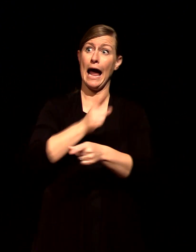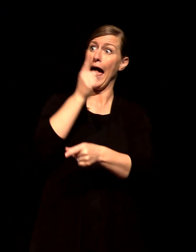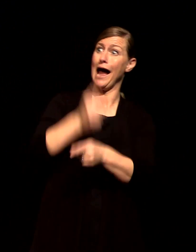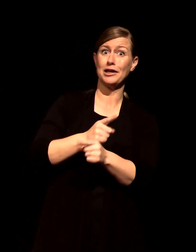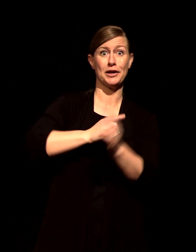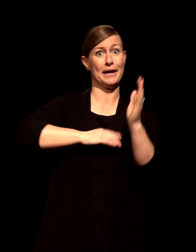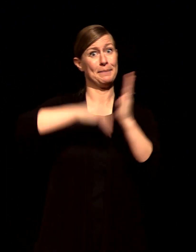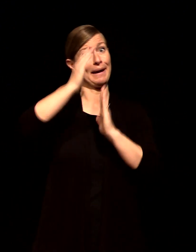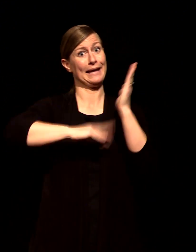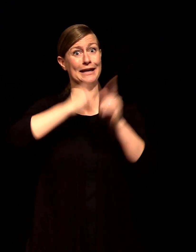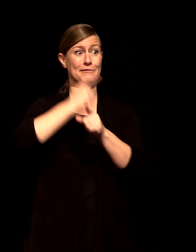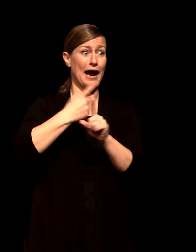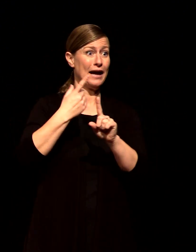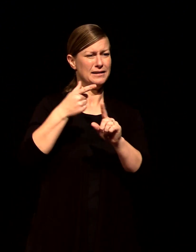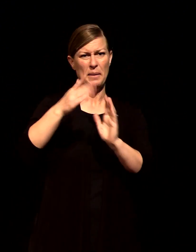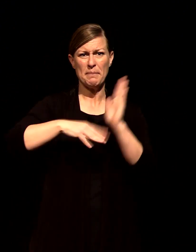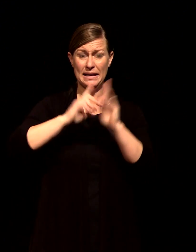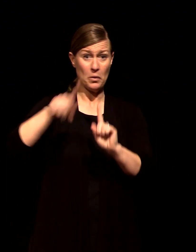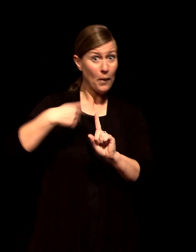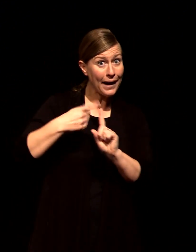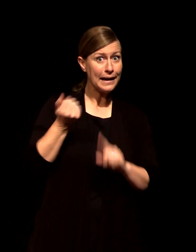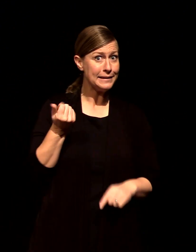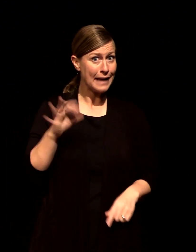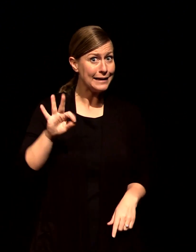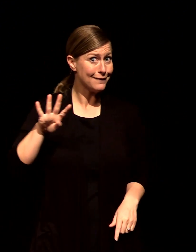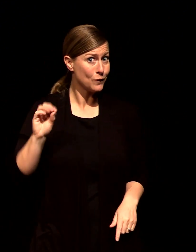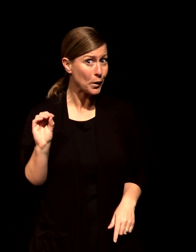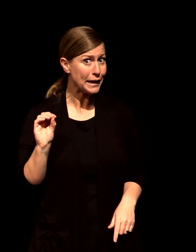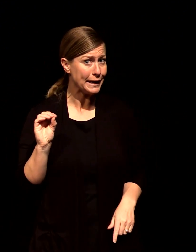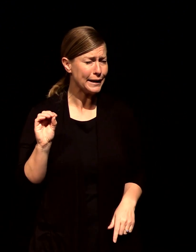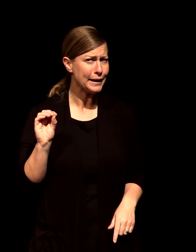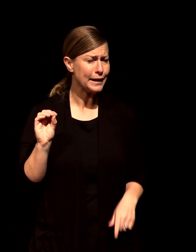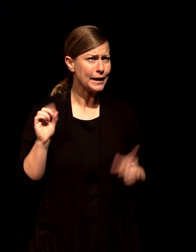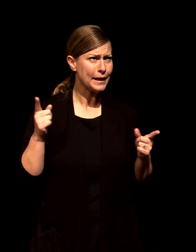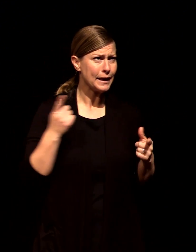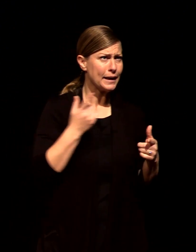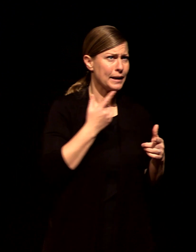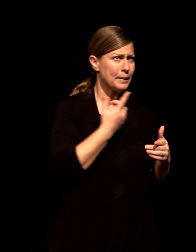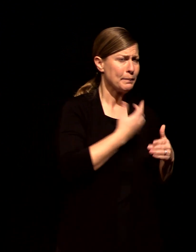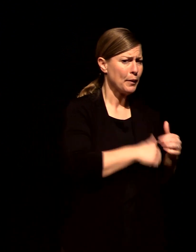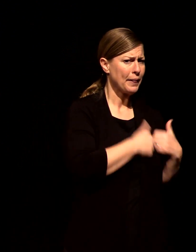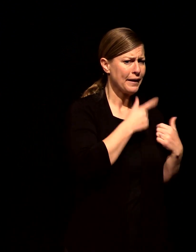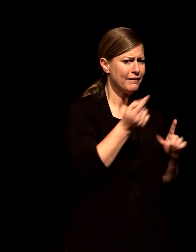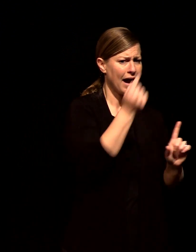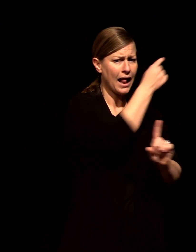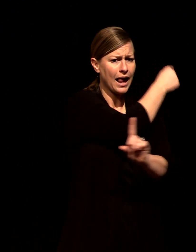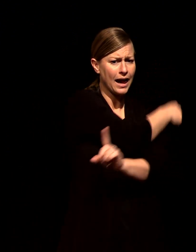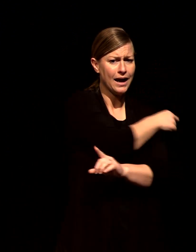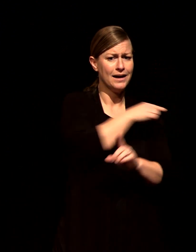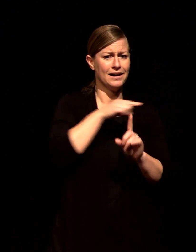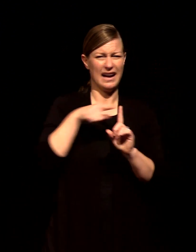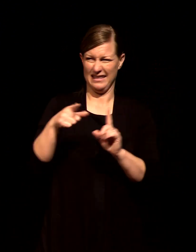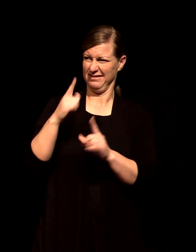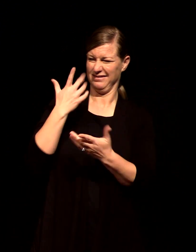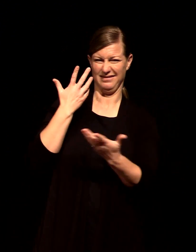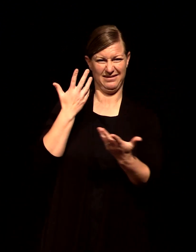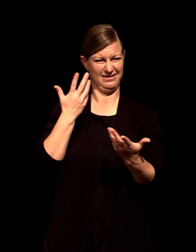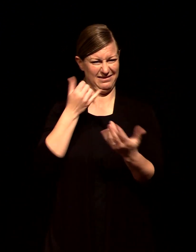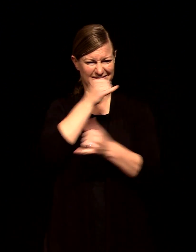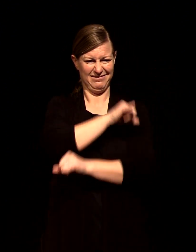everything that Jesus looks like as he looks seriously into the middle distance this second picture is